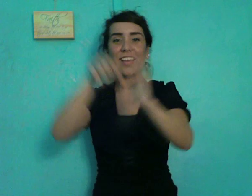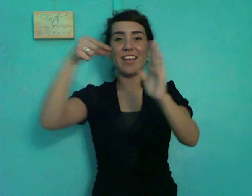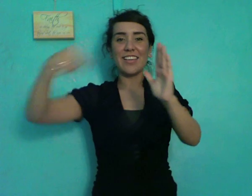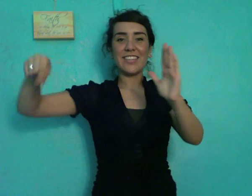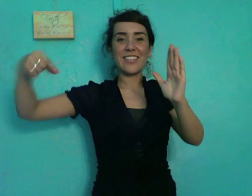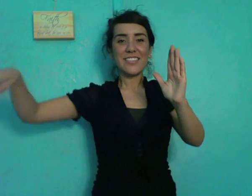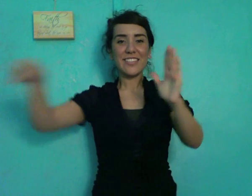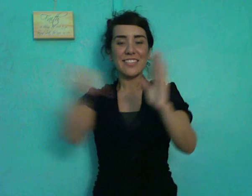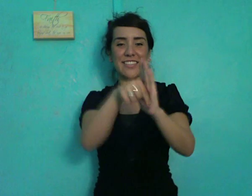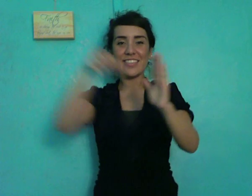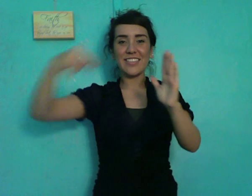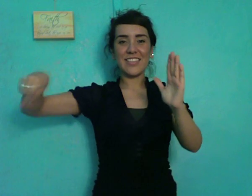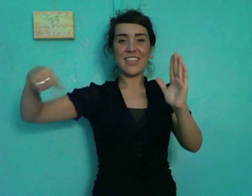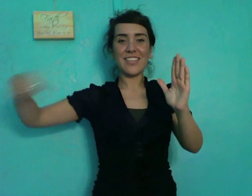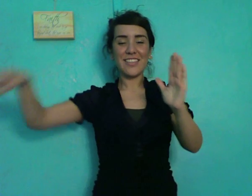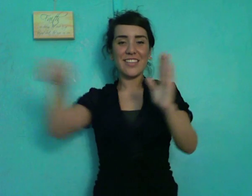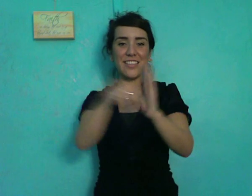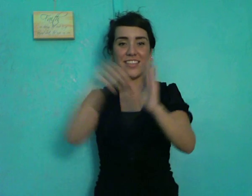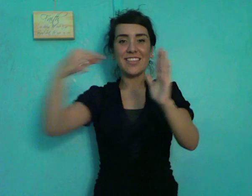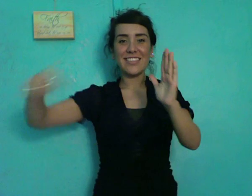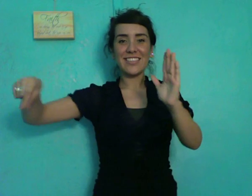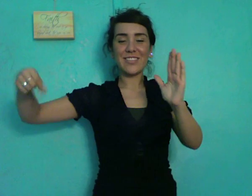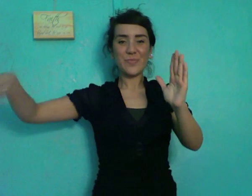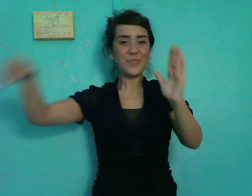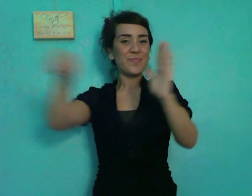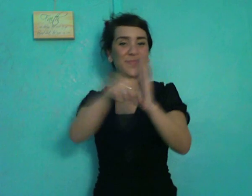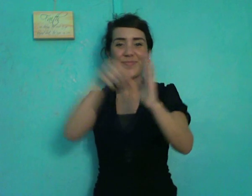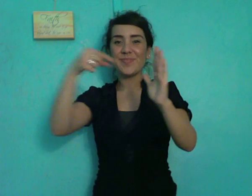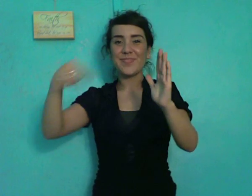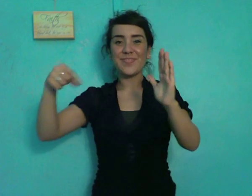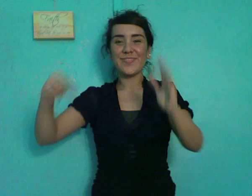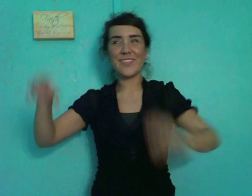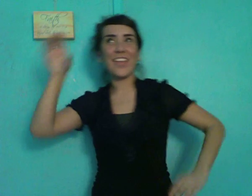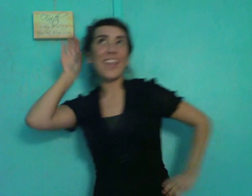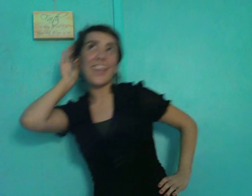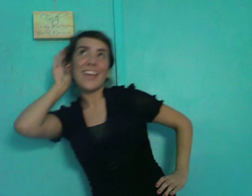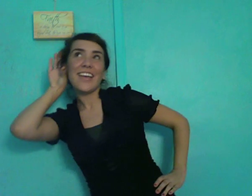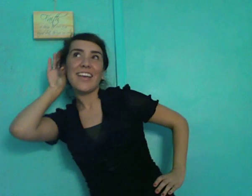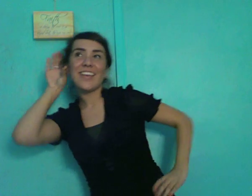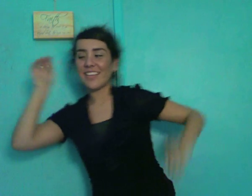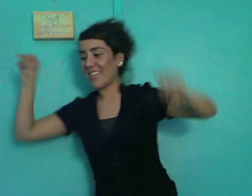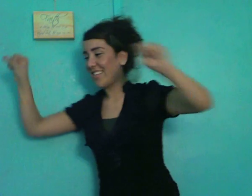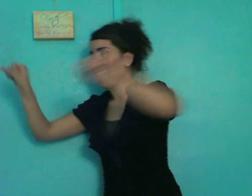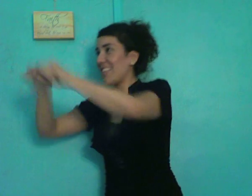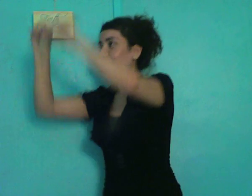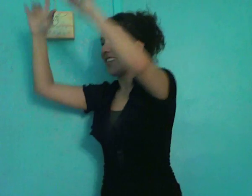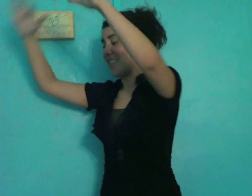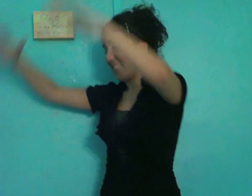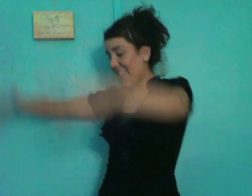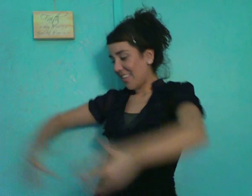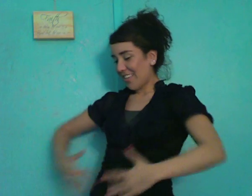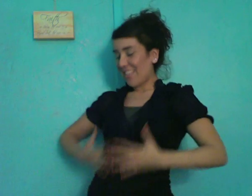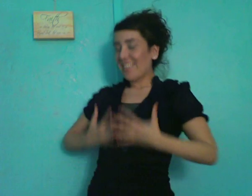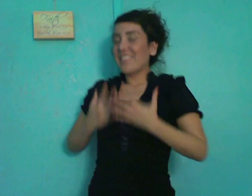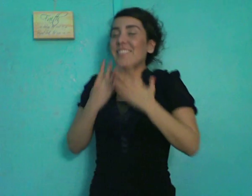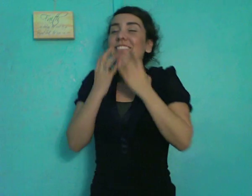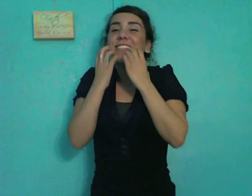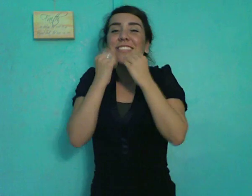ding-dong-ding-dong, that is their song. Tick-tackle ring, all caroled in, one seems to hear words of the cheer from everywhere,